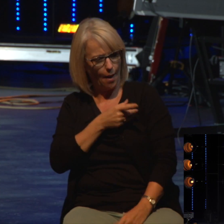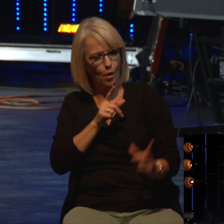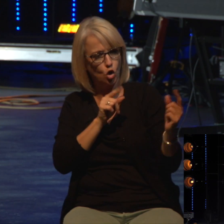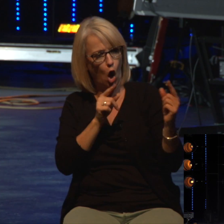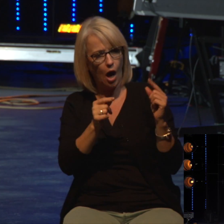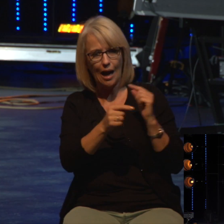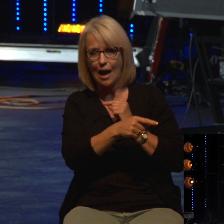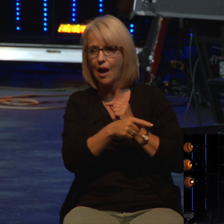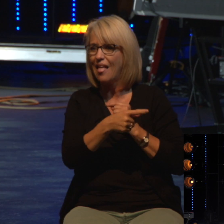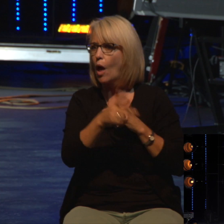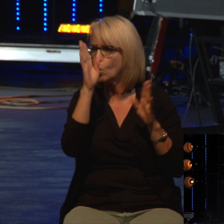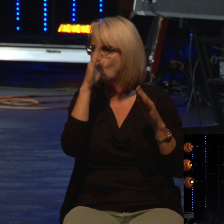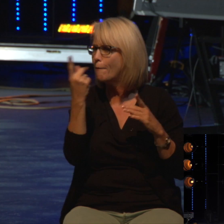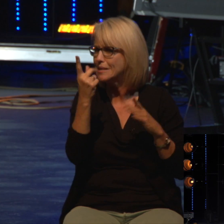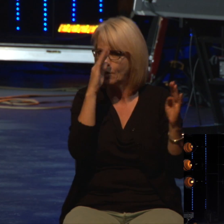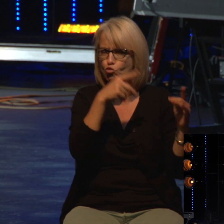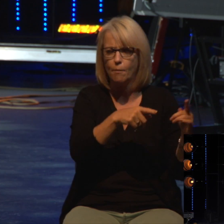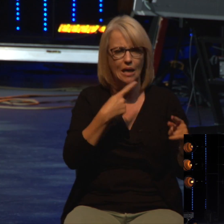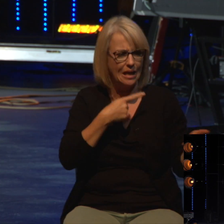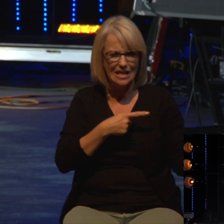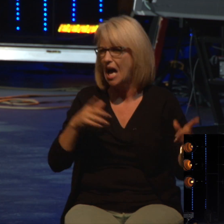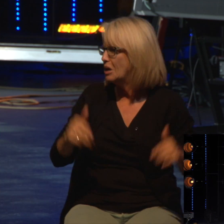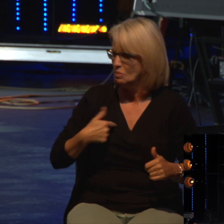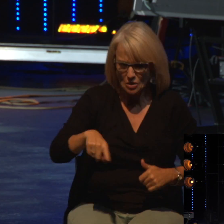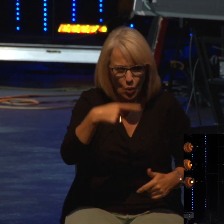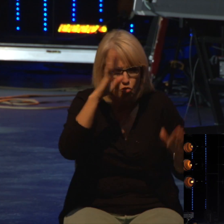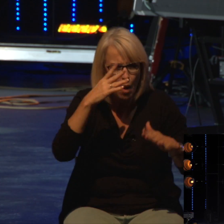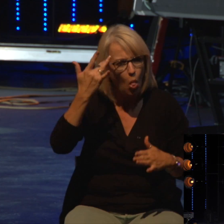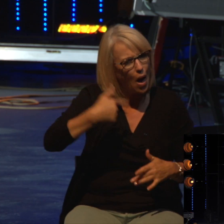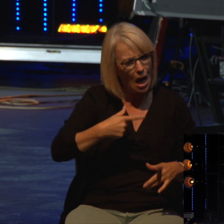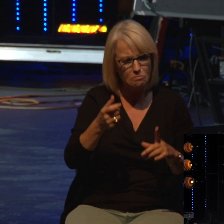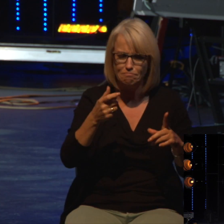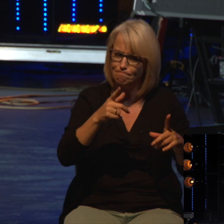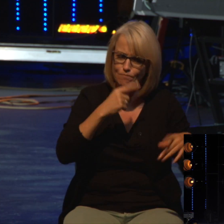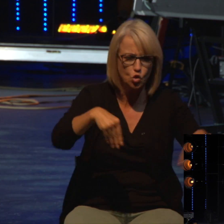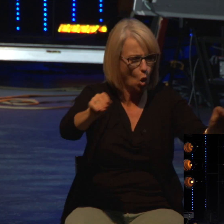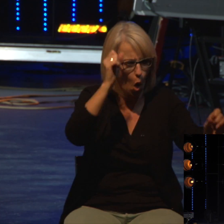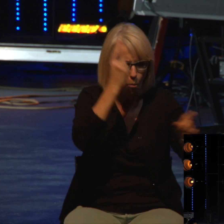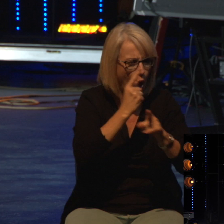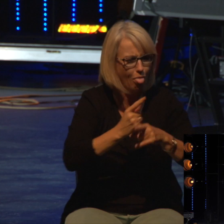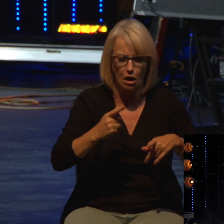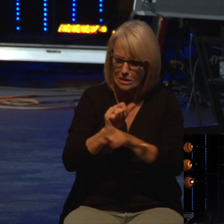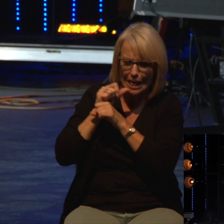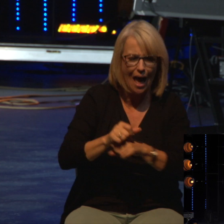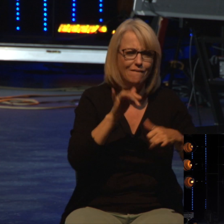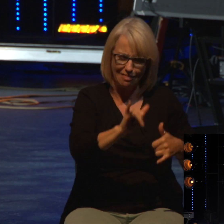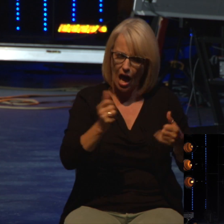us because of the treatment of our brother Joseph. Yeah, found them out in their conscience. Finally, it